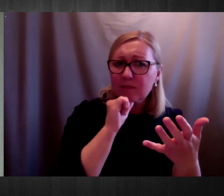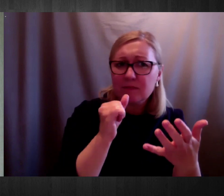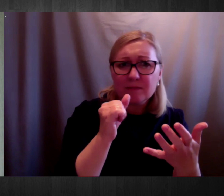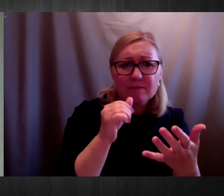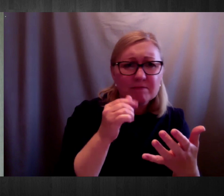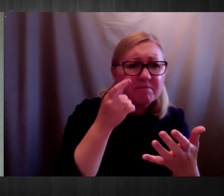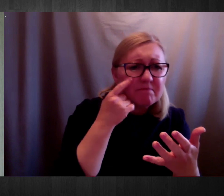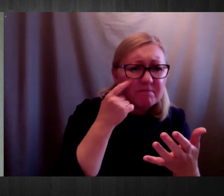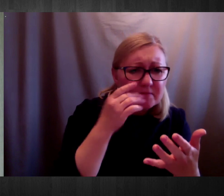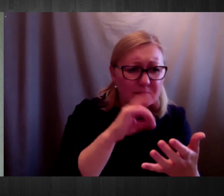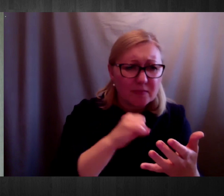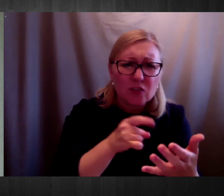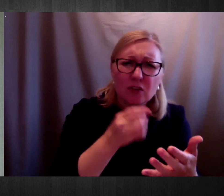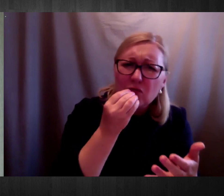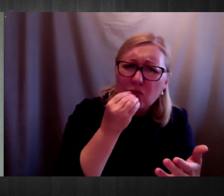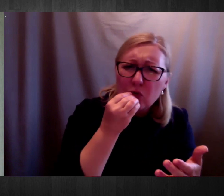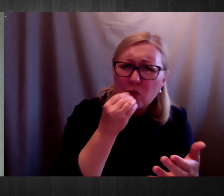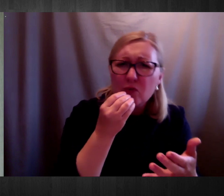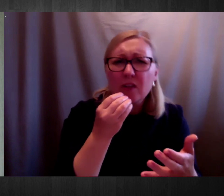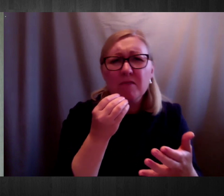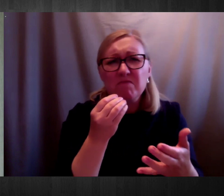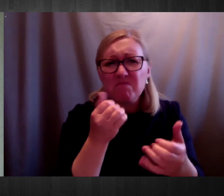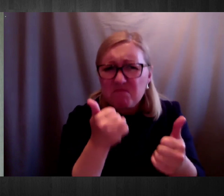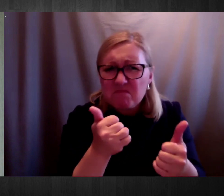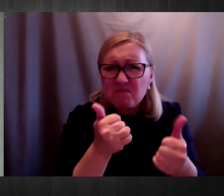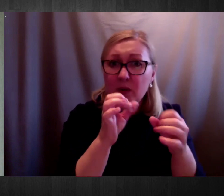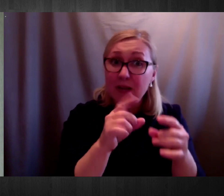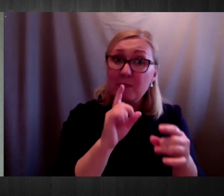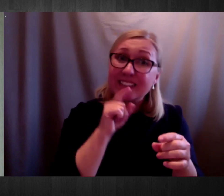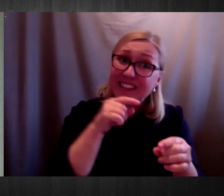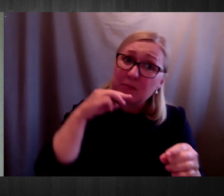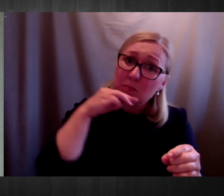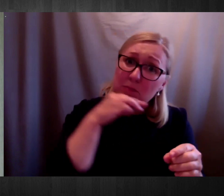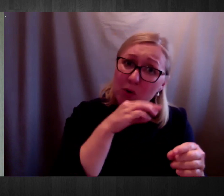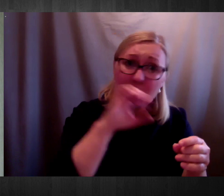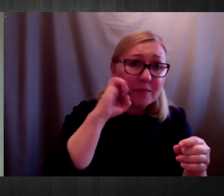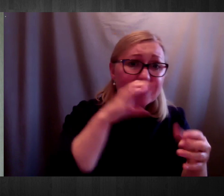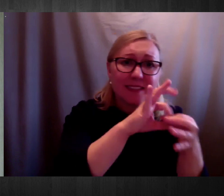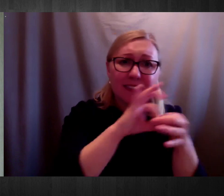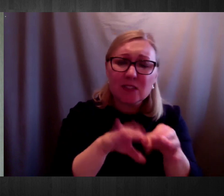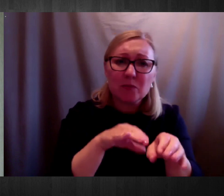And that's important in relation to underlying conditions such as maybe having diabetes.